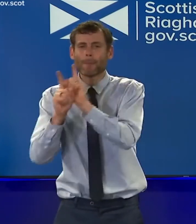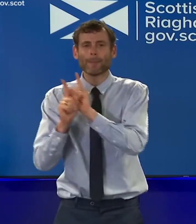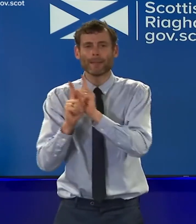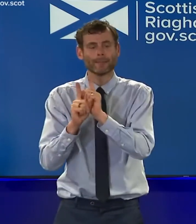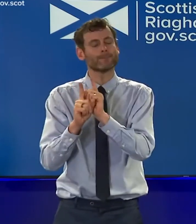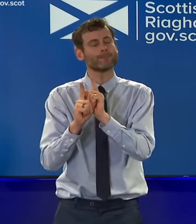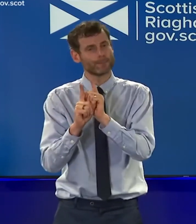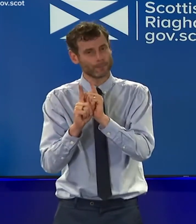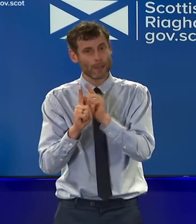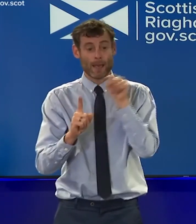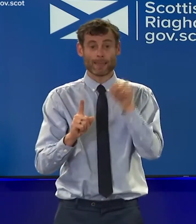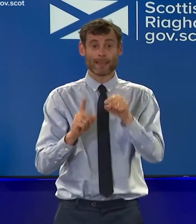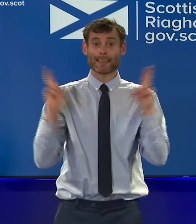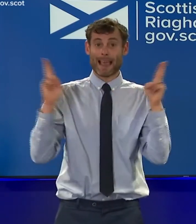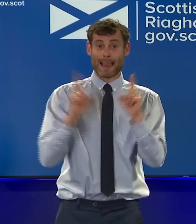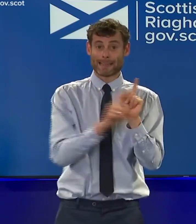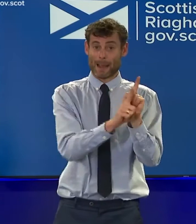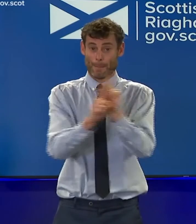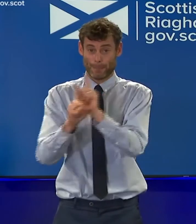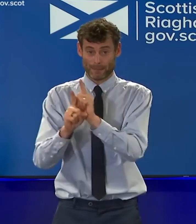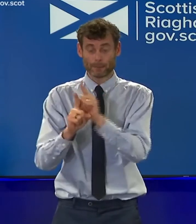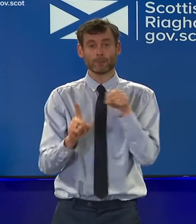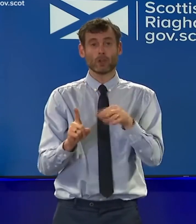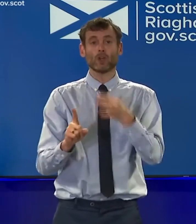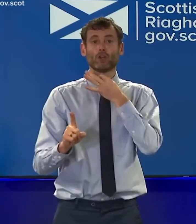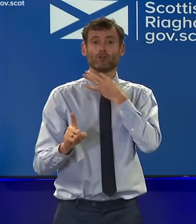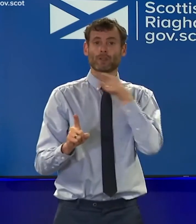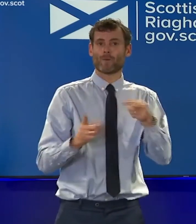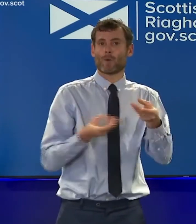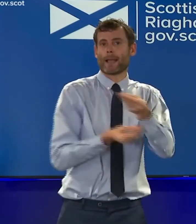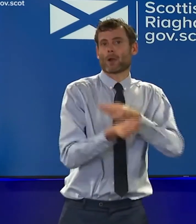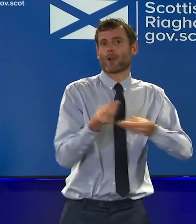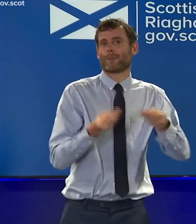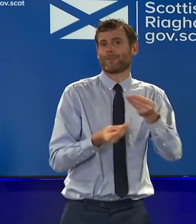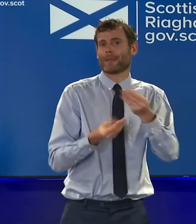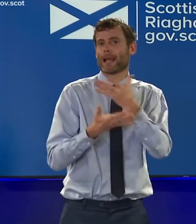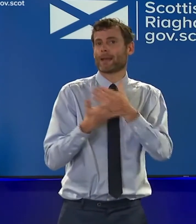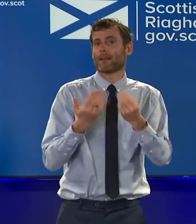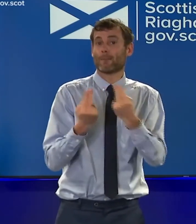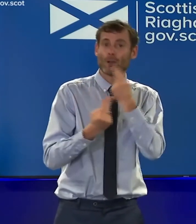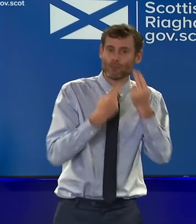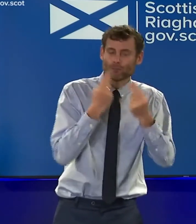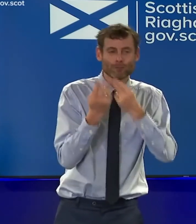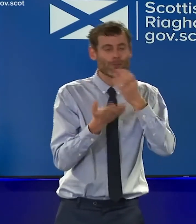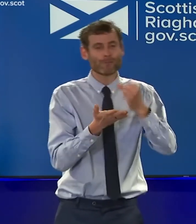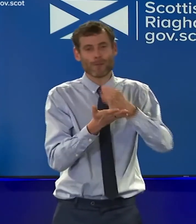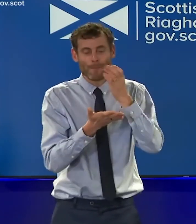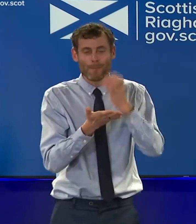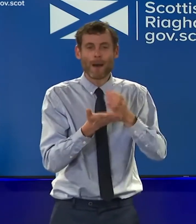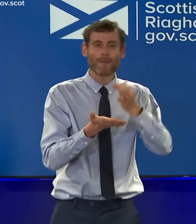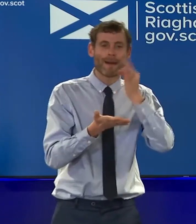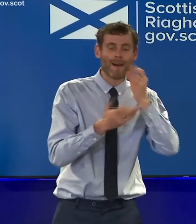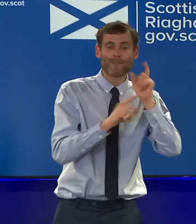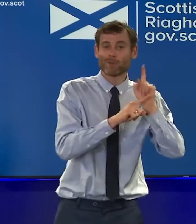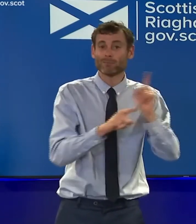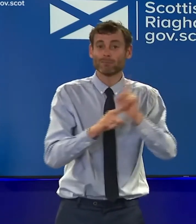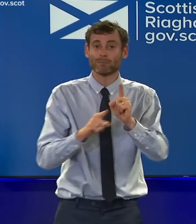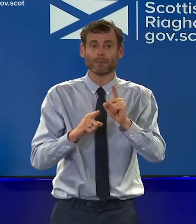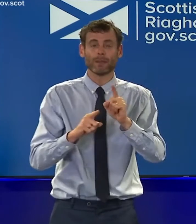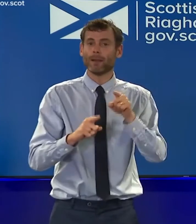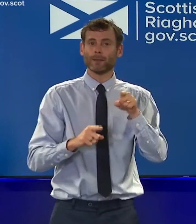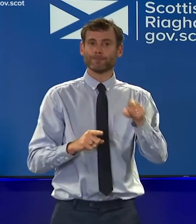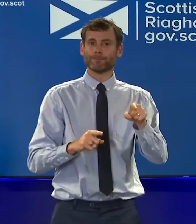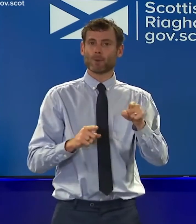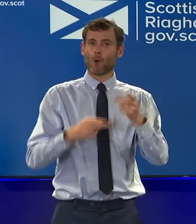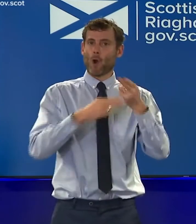severe economic impact. This is particularly hard on sectors like hospitality and culture. These have been badly affected by